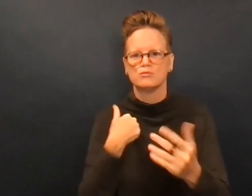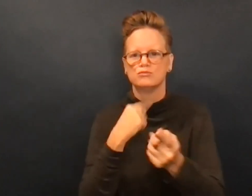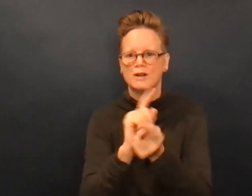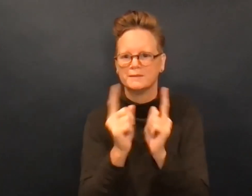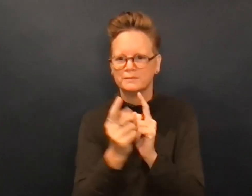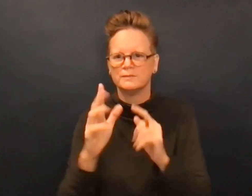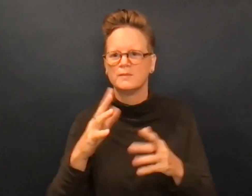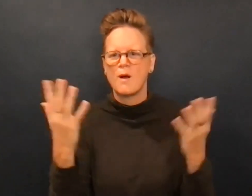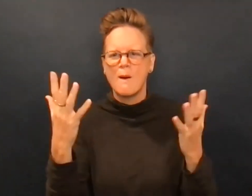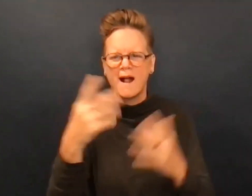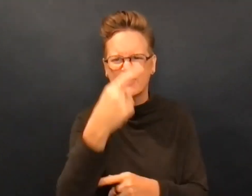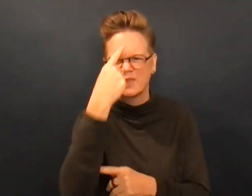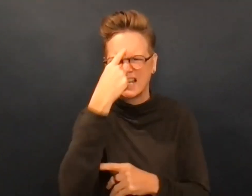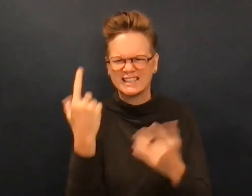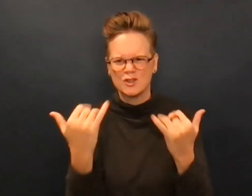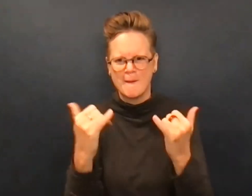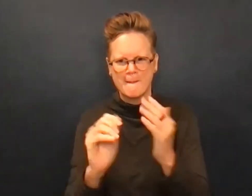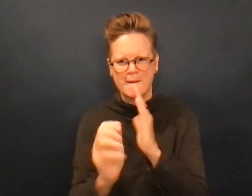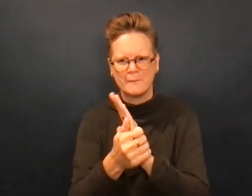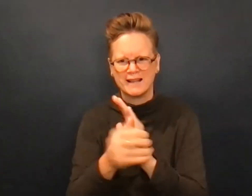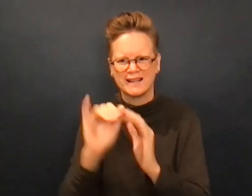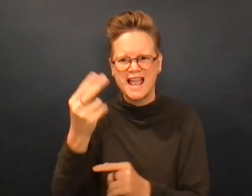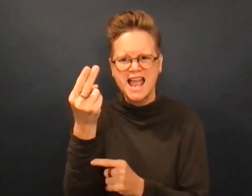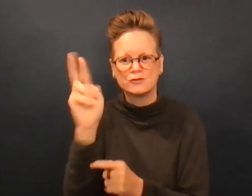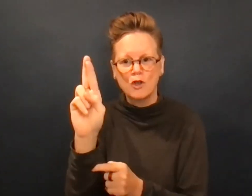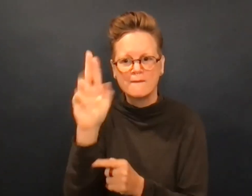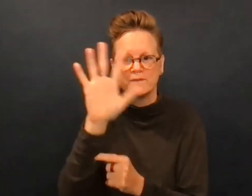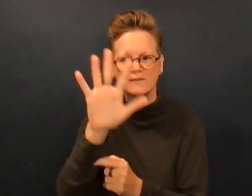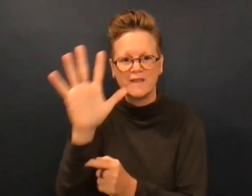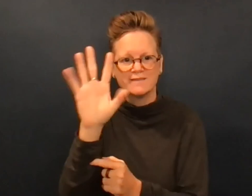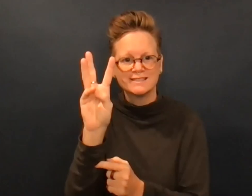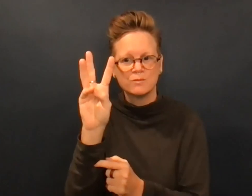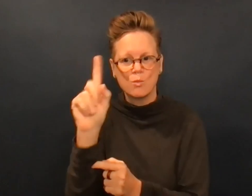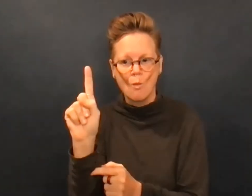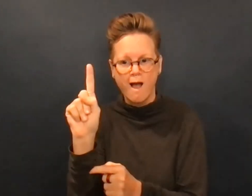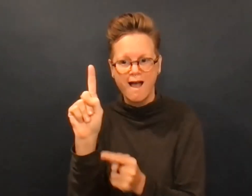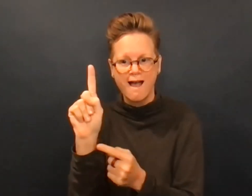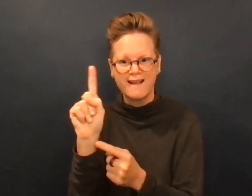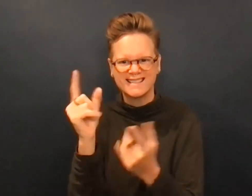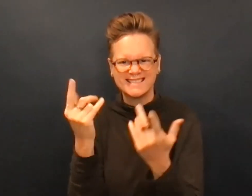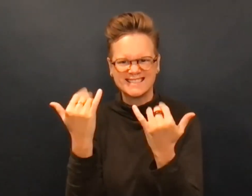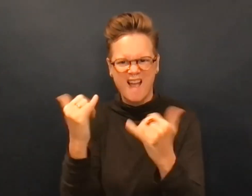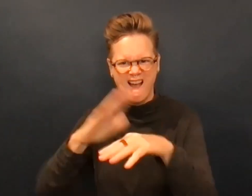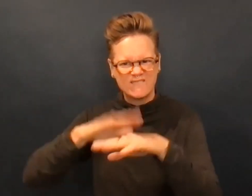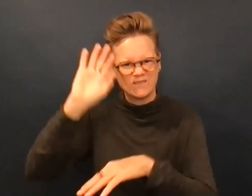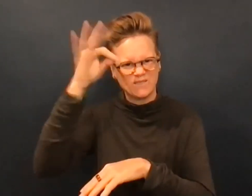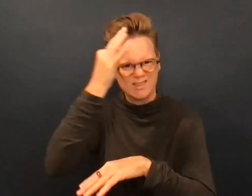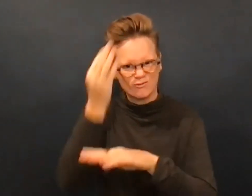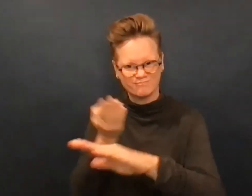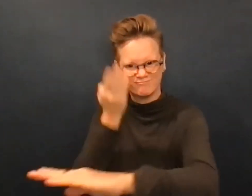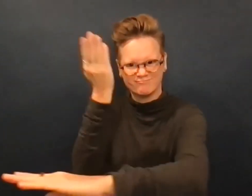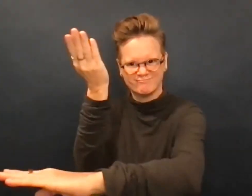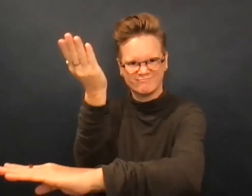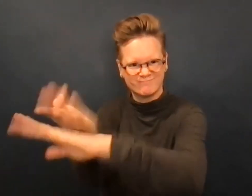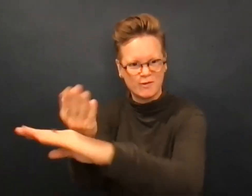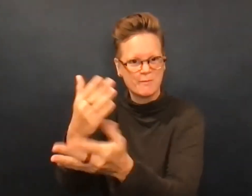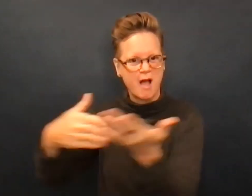So you can go ahead and read it if you'd like, but it says, what do you think of the current amendment of HR 5561